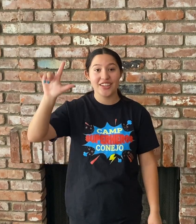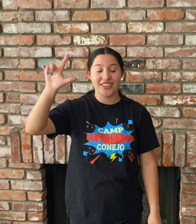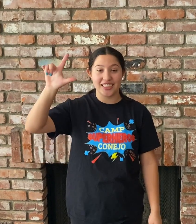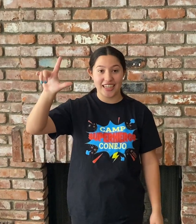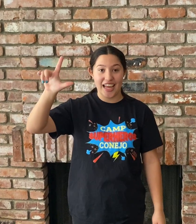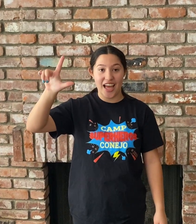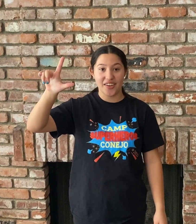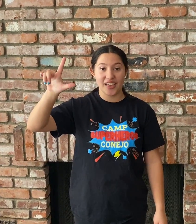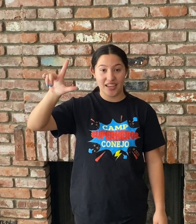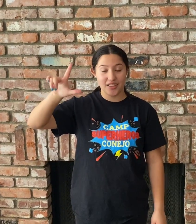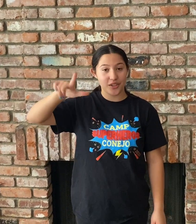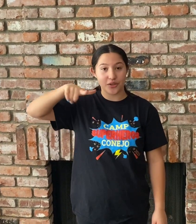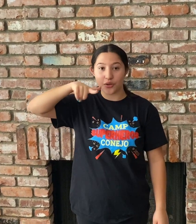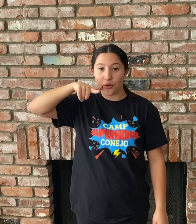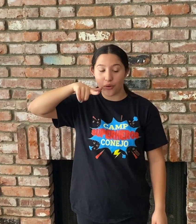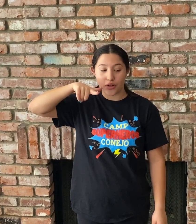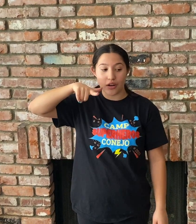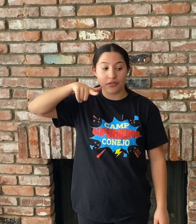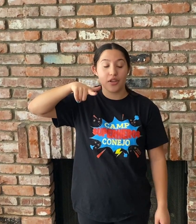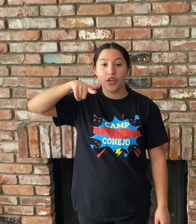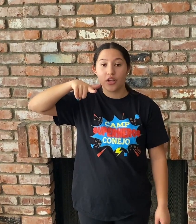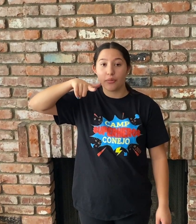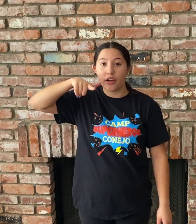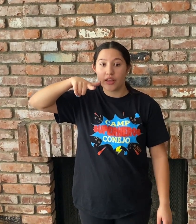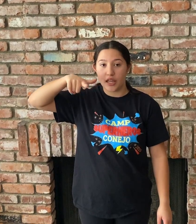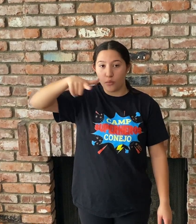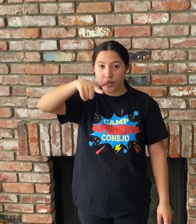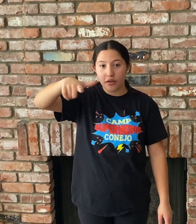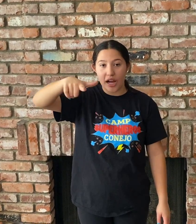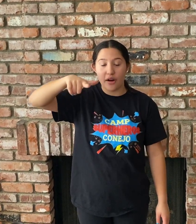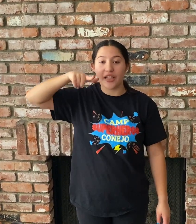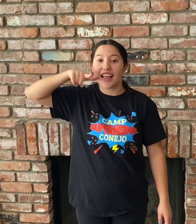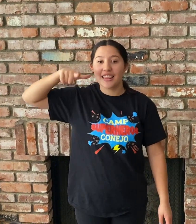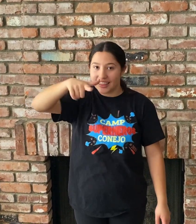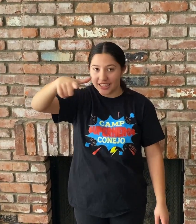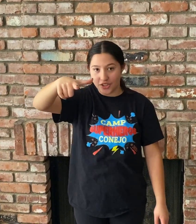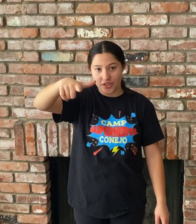You're going take an L hand, go to the corner of your mouth, and wiggle out like lizard.